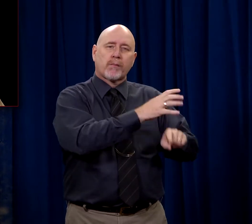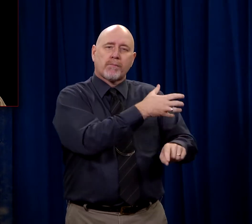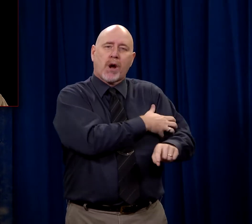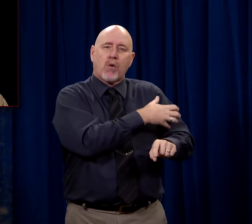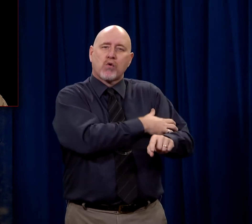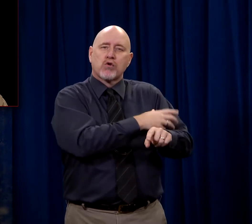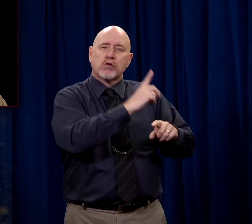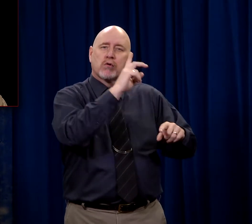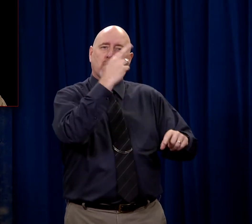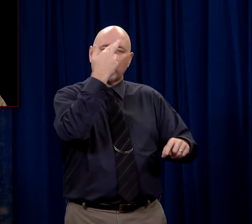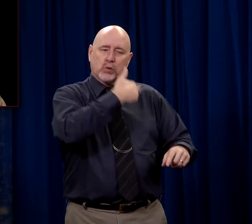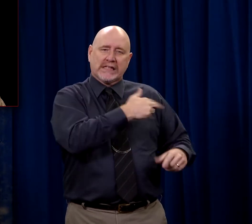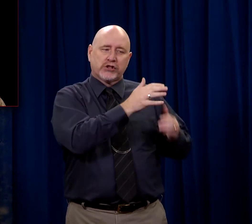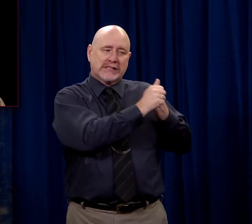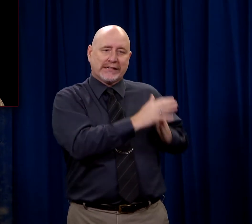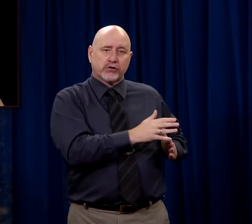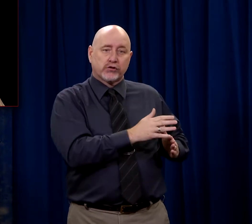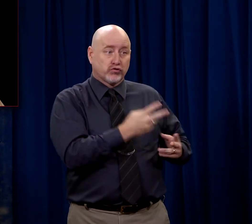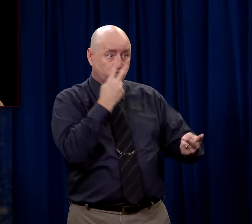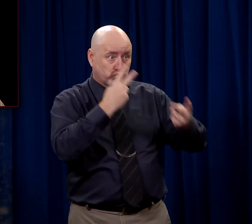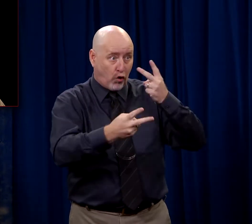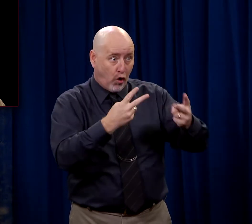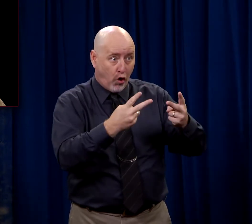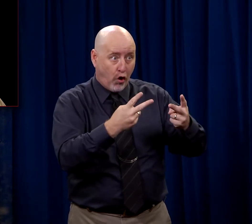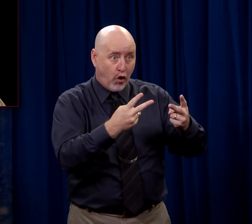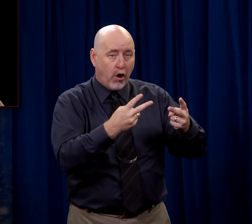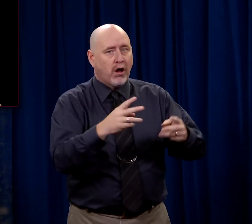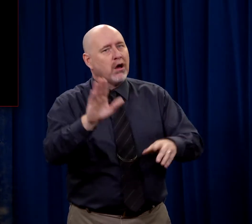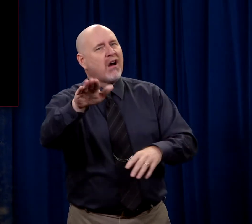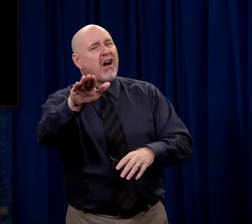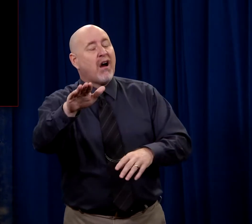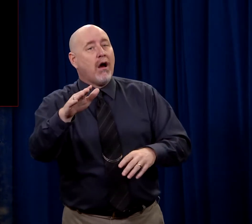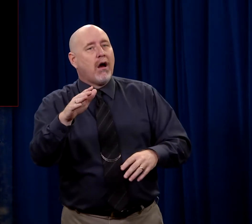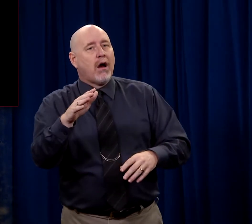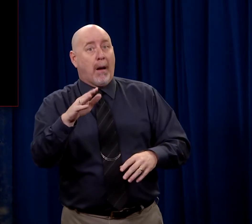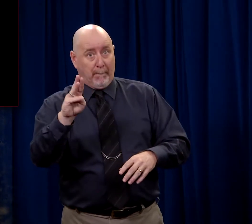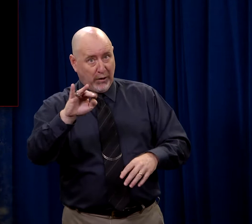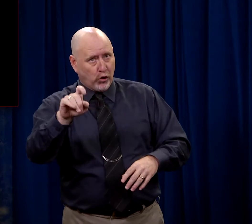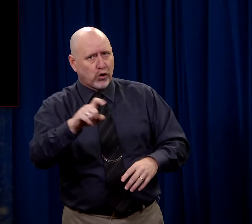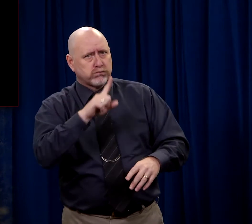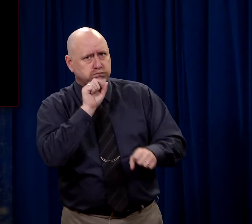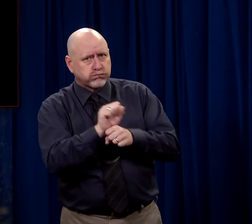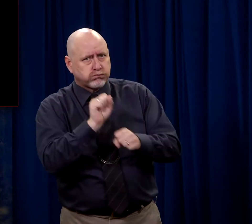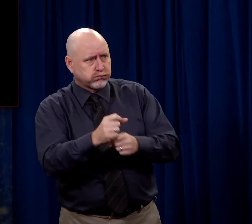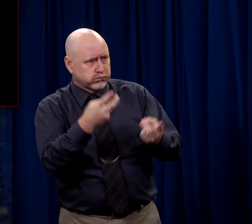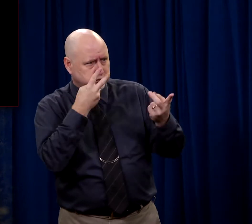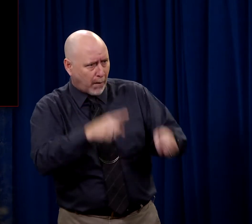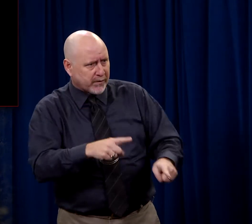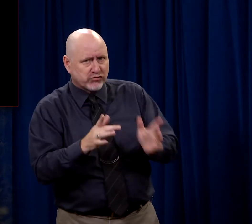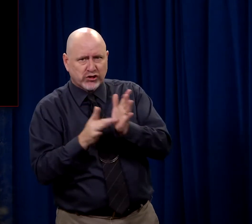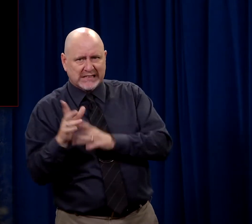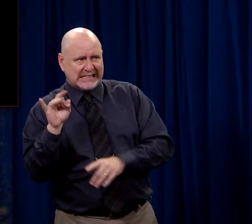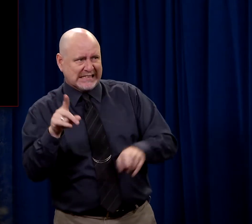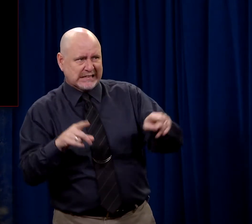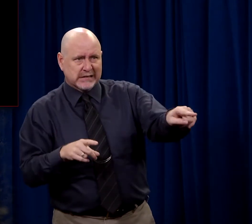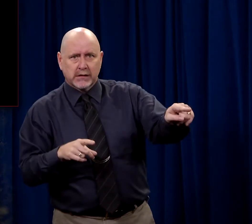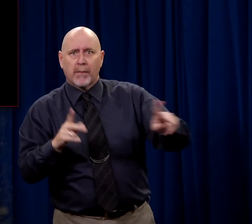at that time. And these men run right back to those days. You've got to understand that a great miracle has been performed by this Jesus.